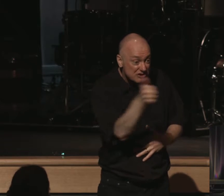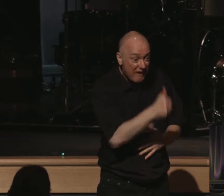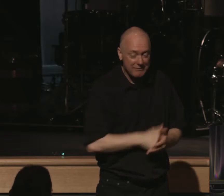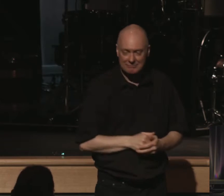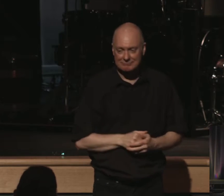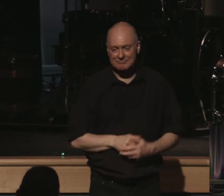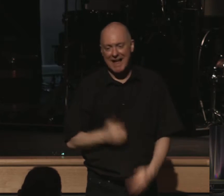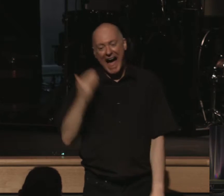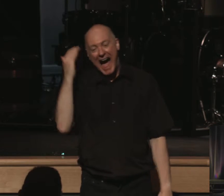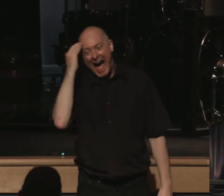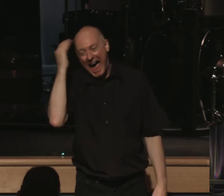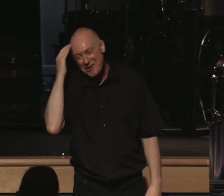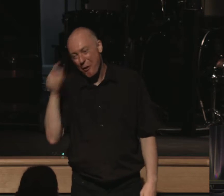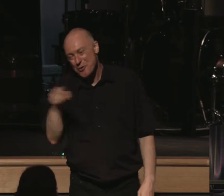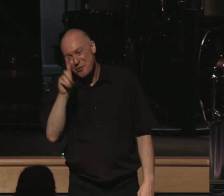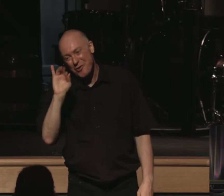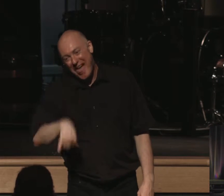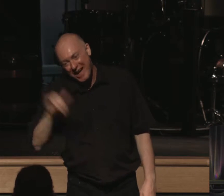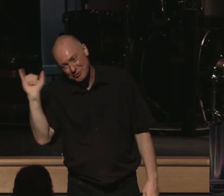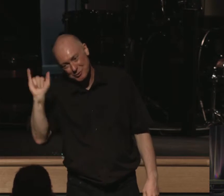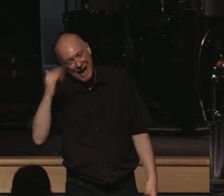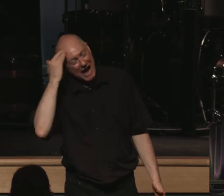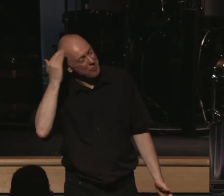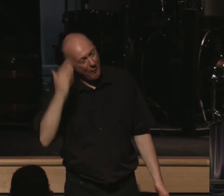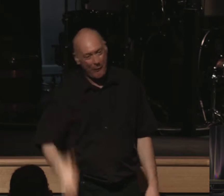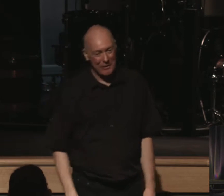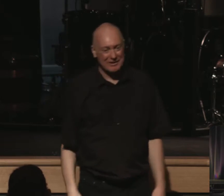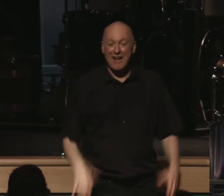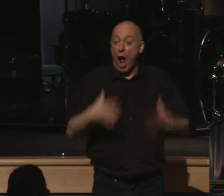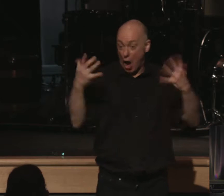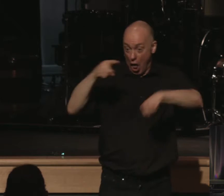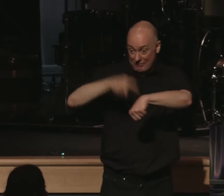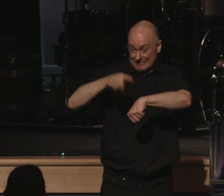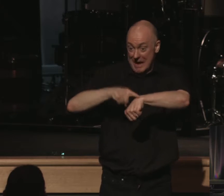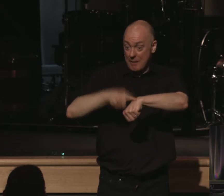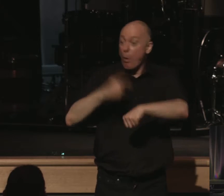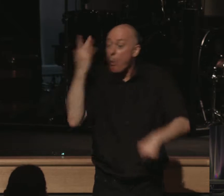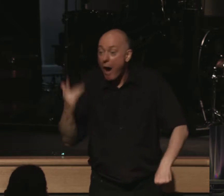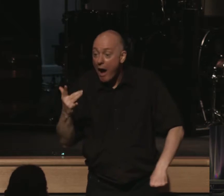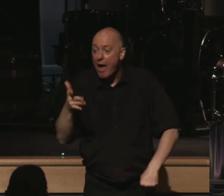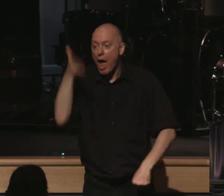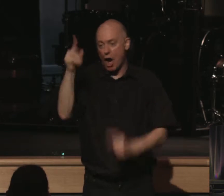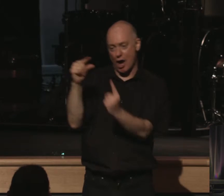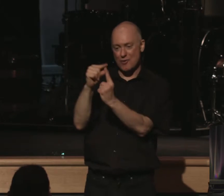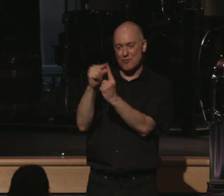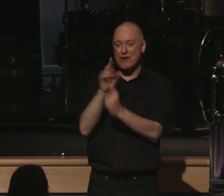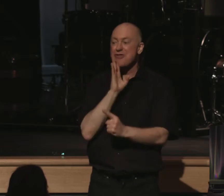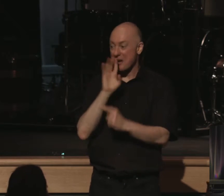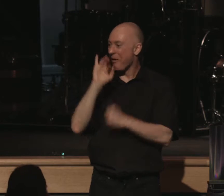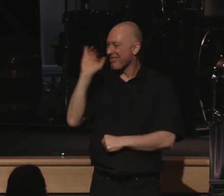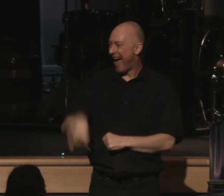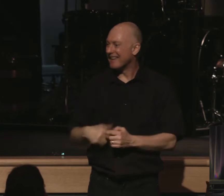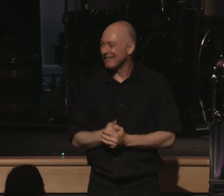In fact, I know you find yourself in that place a lot of times because God's word speaks to this reality